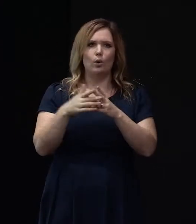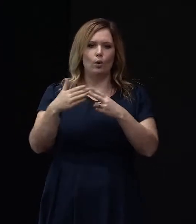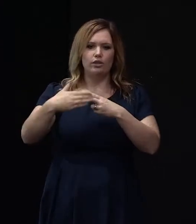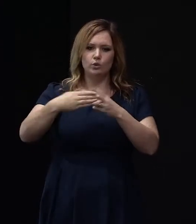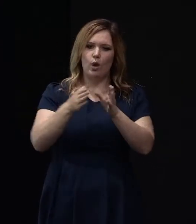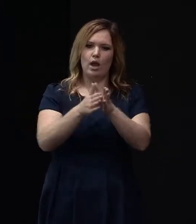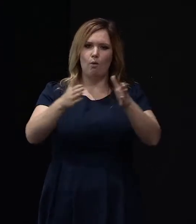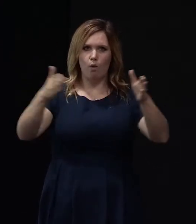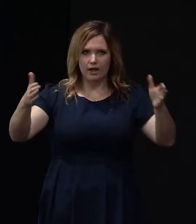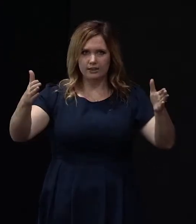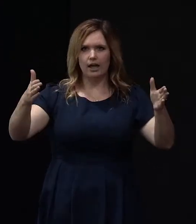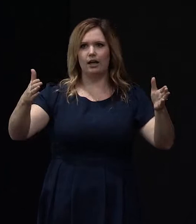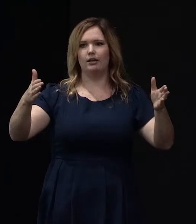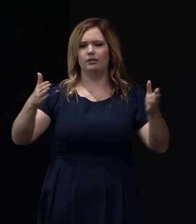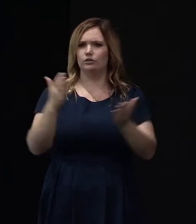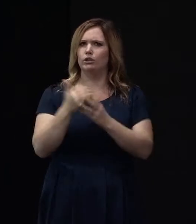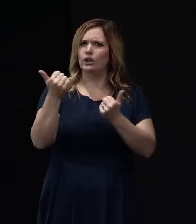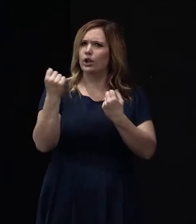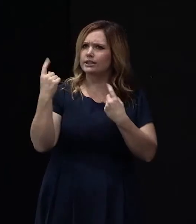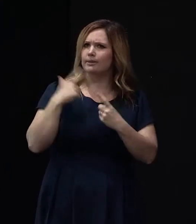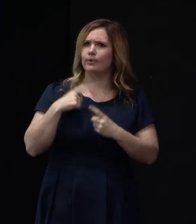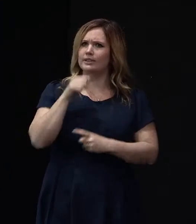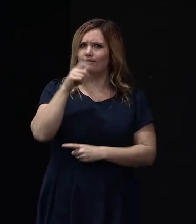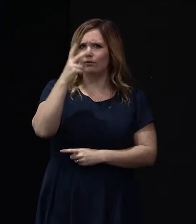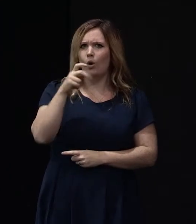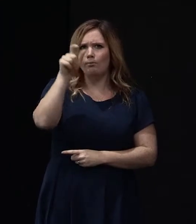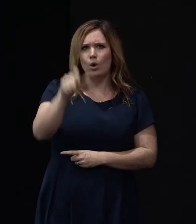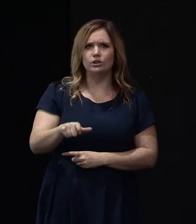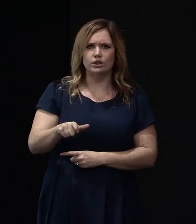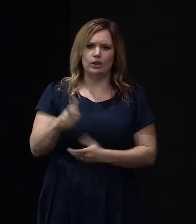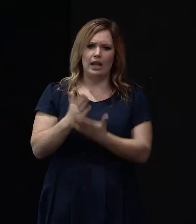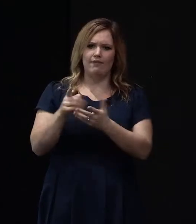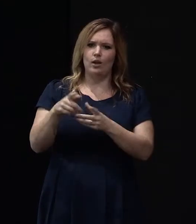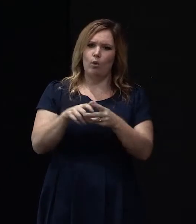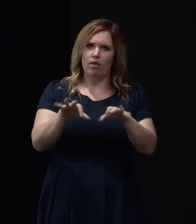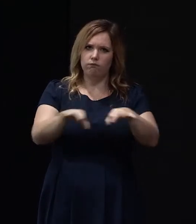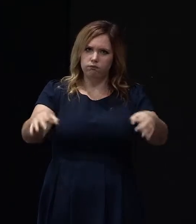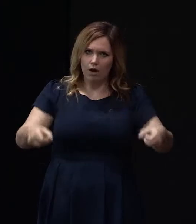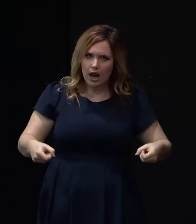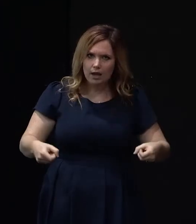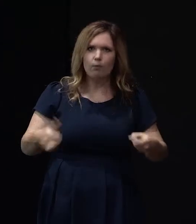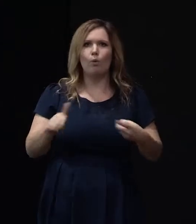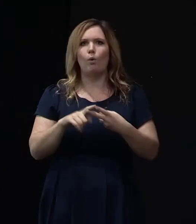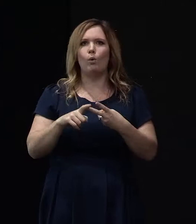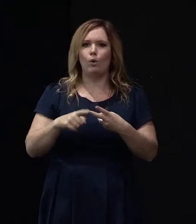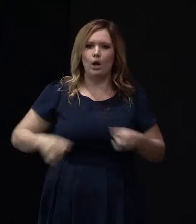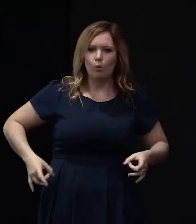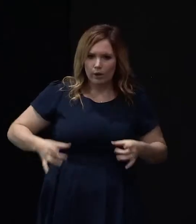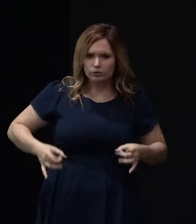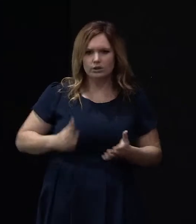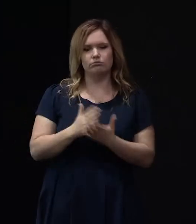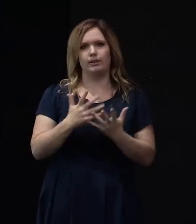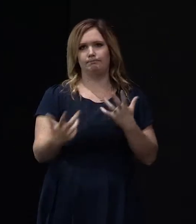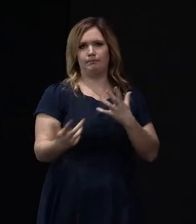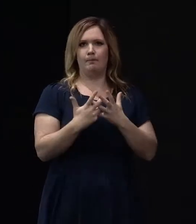you're an elderly person with a walking frame or if you're in a wheelchair, wider doorways obviously are a good idea, but they're a good